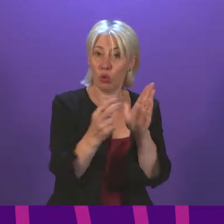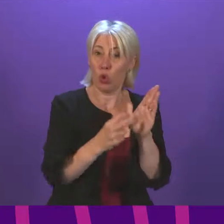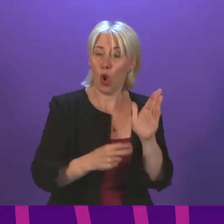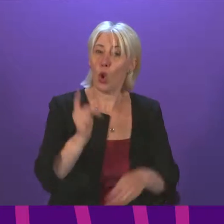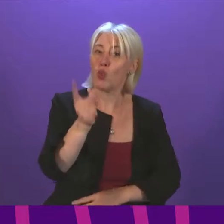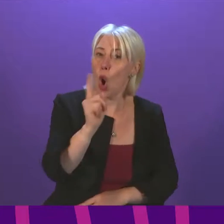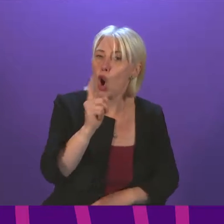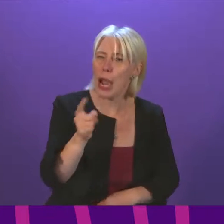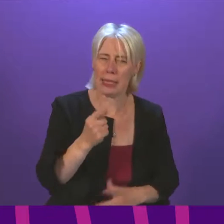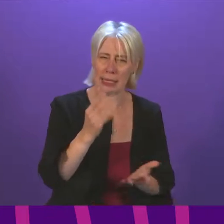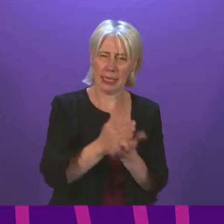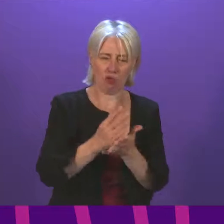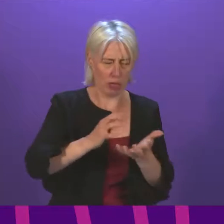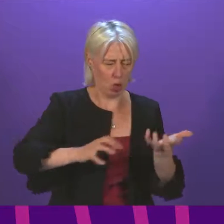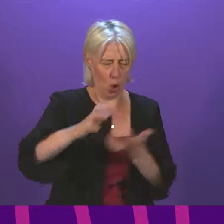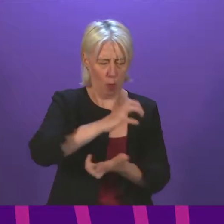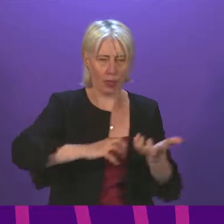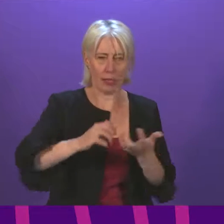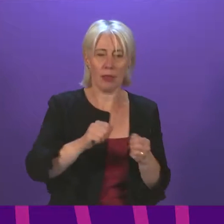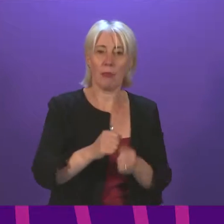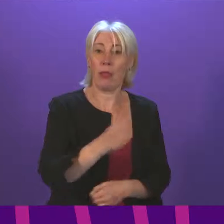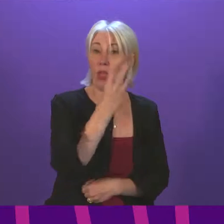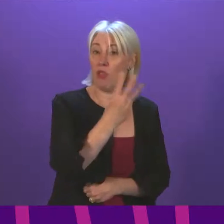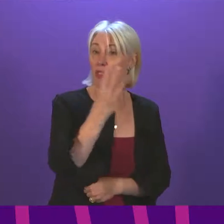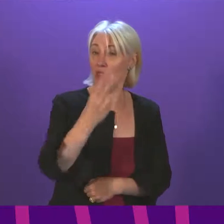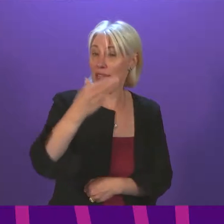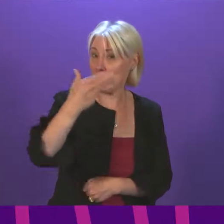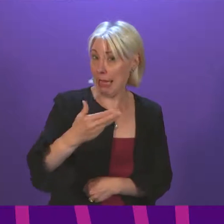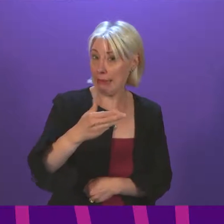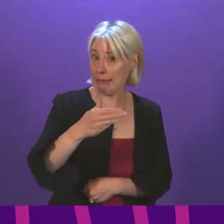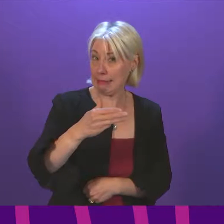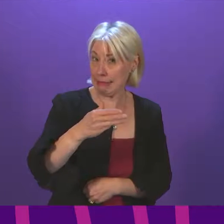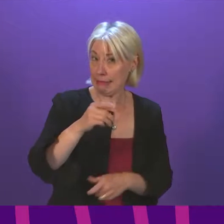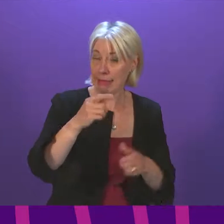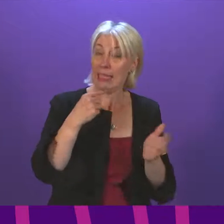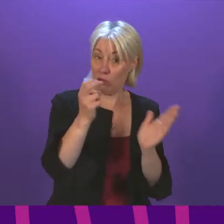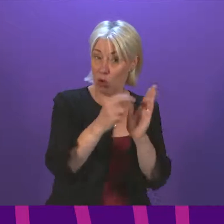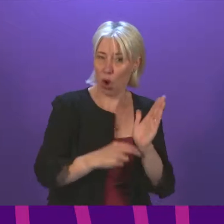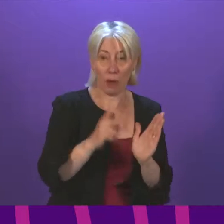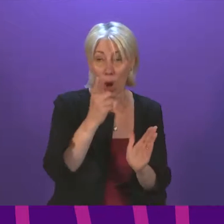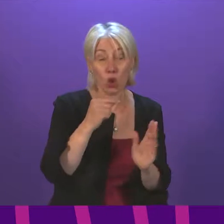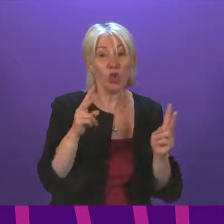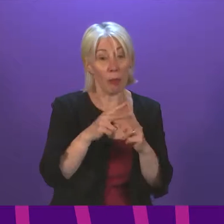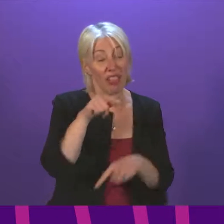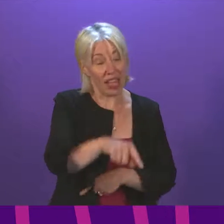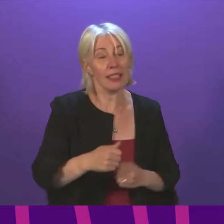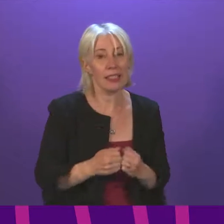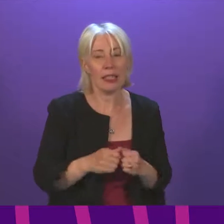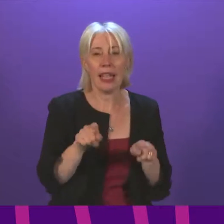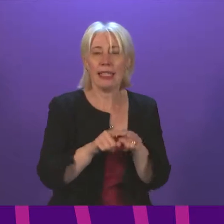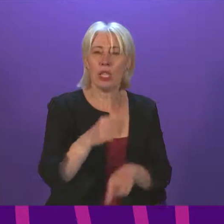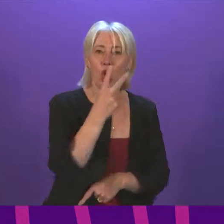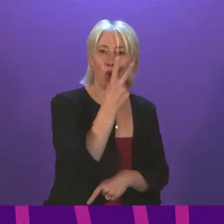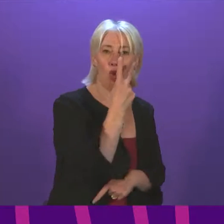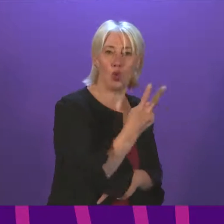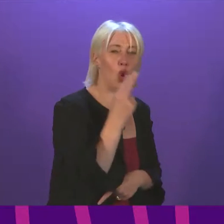complex, the Daytech system, and the 339 figure could easily be doubled. They also state that there were two nurses for